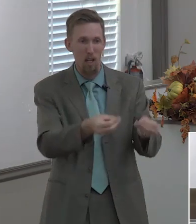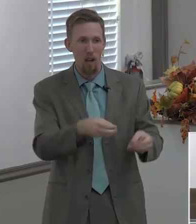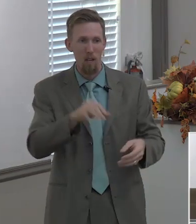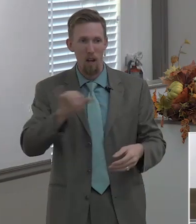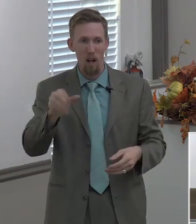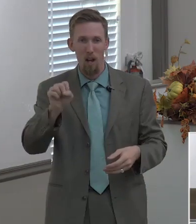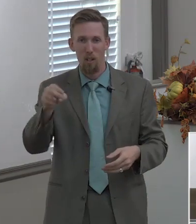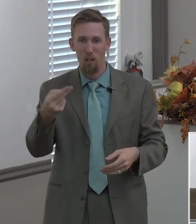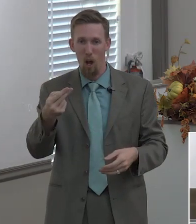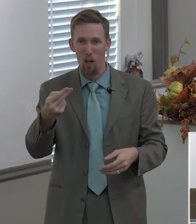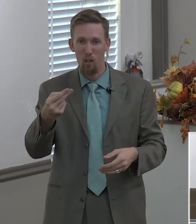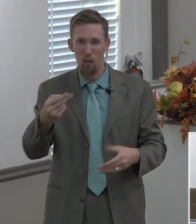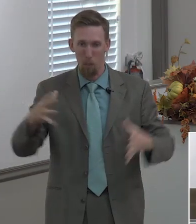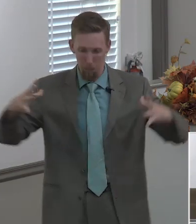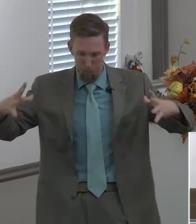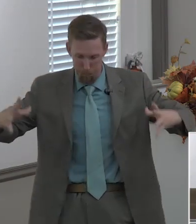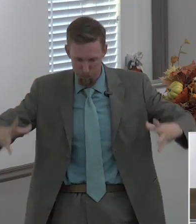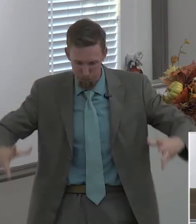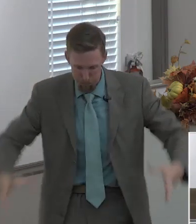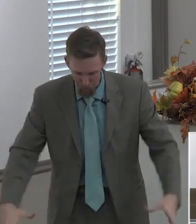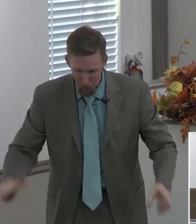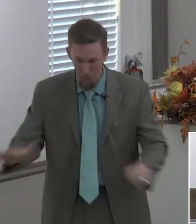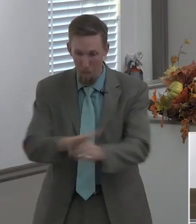a whole big barrel full of socks